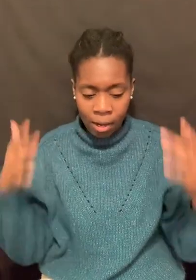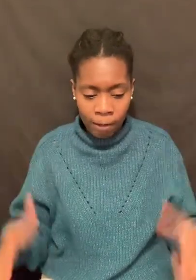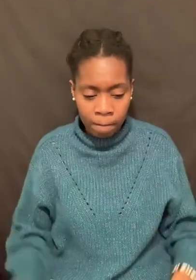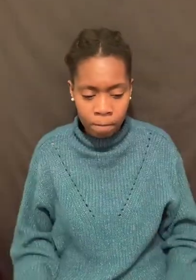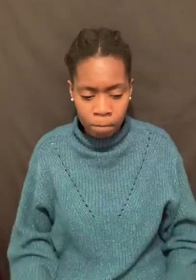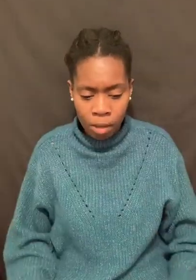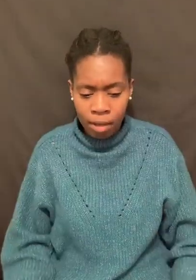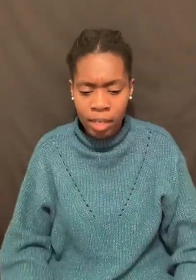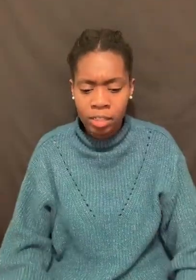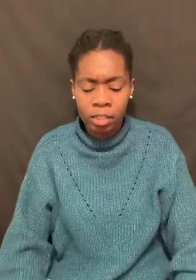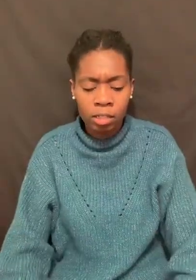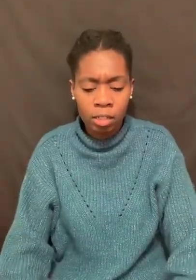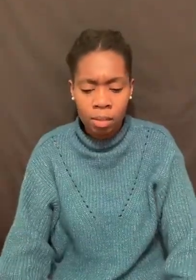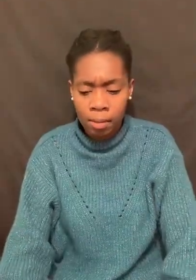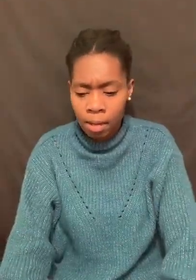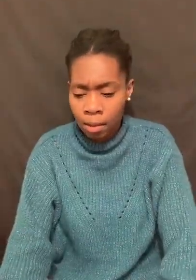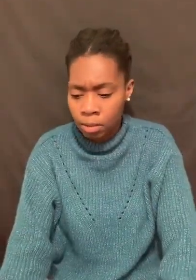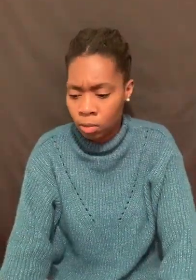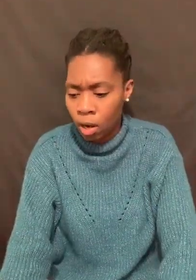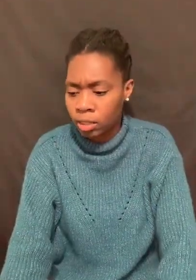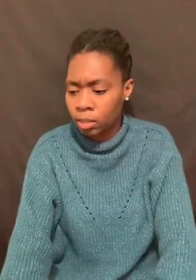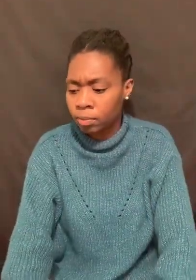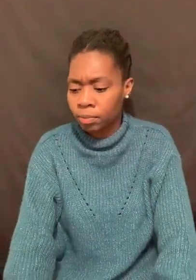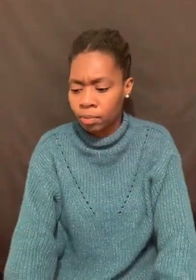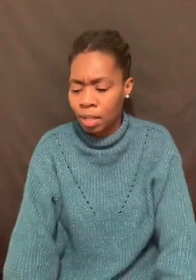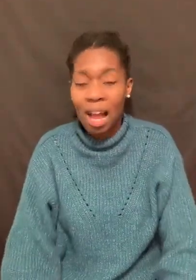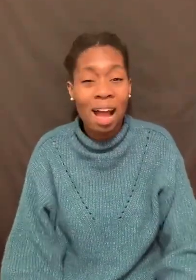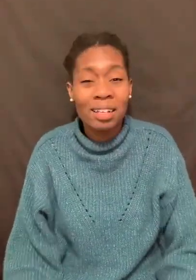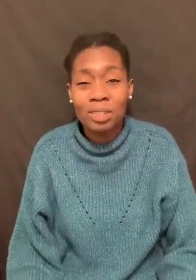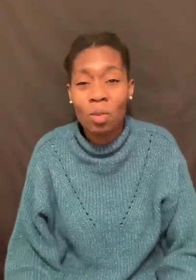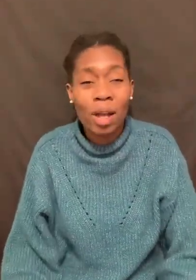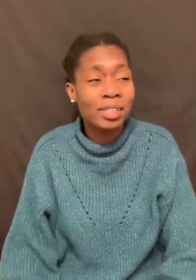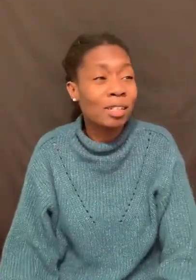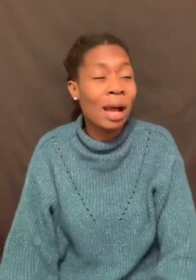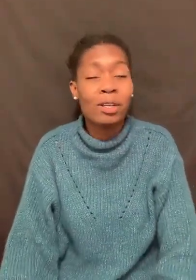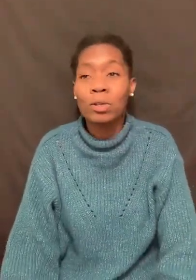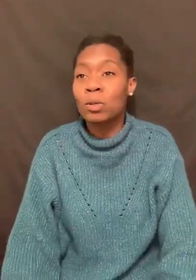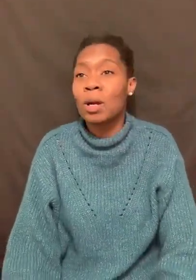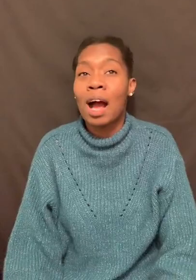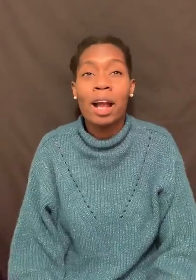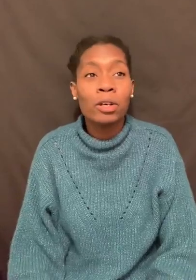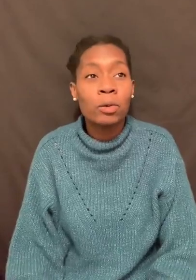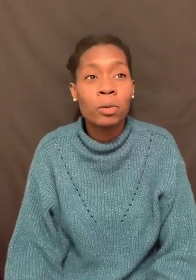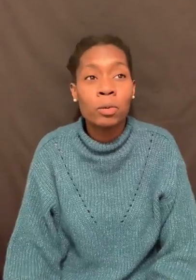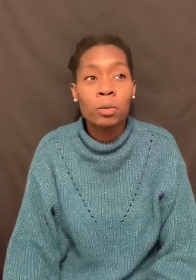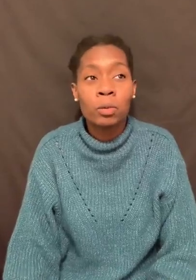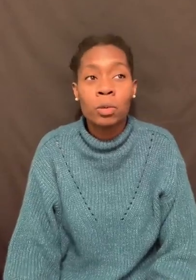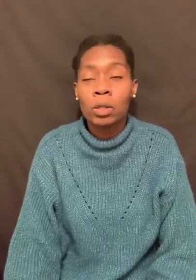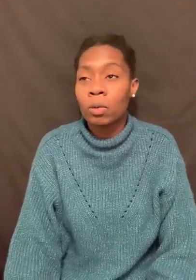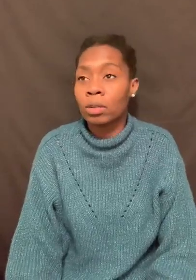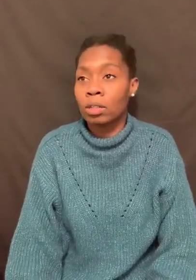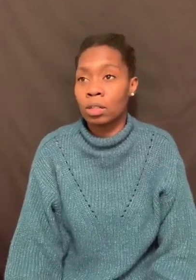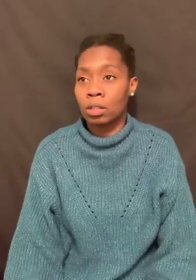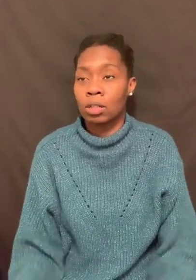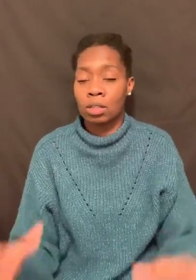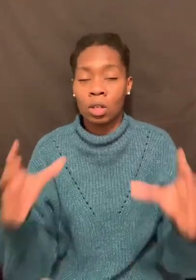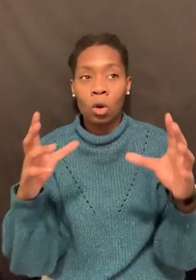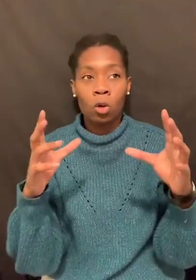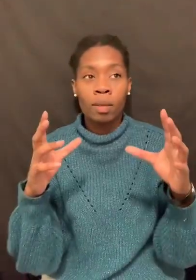hair. Caucasian. I remember I used to watch him. I used to watch him. I knew. I knew. With the, because the logo